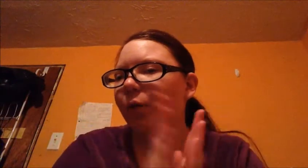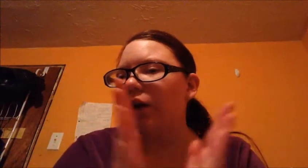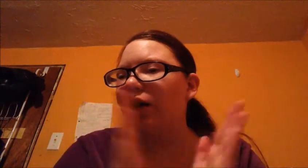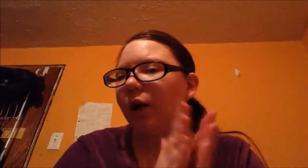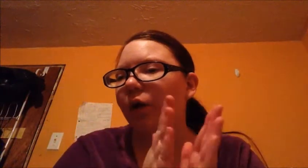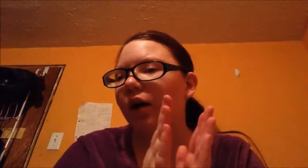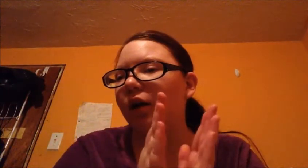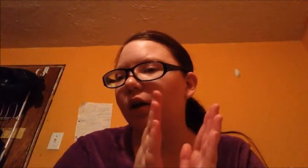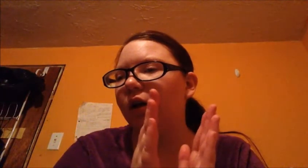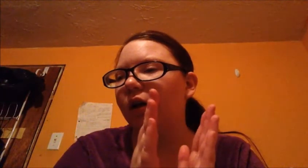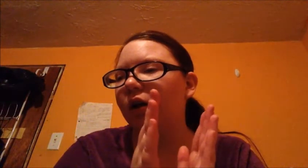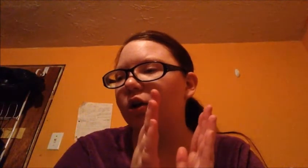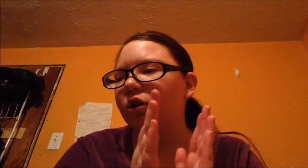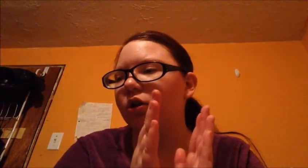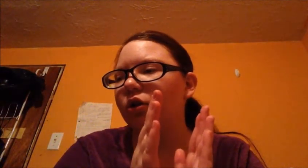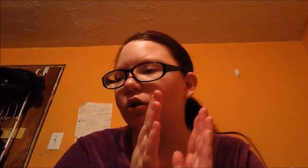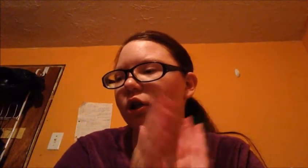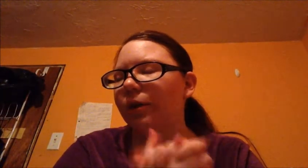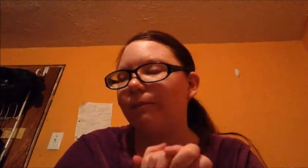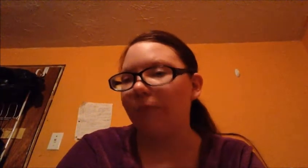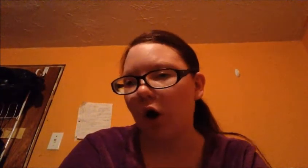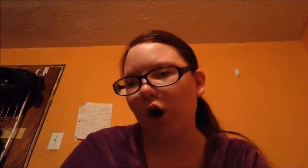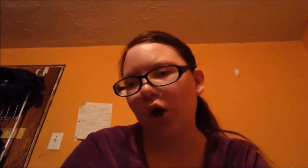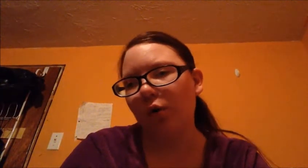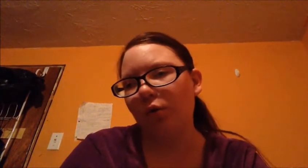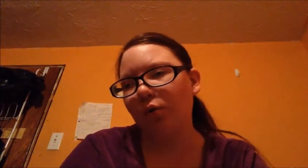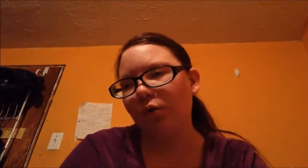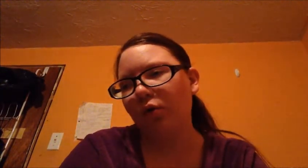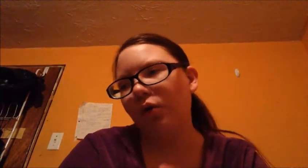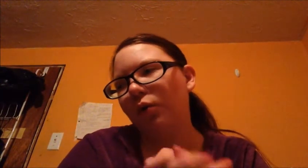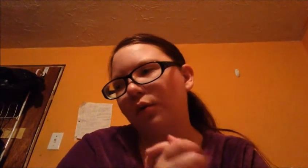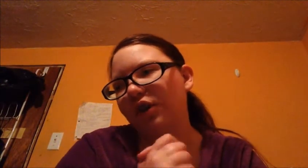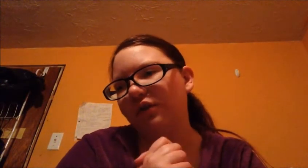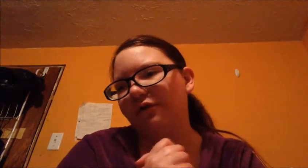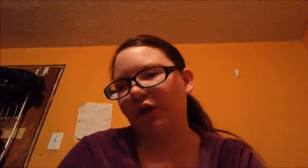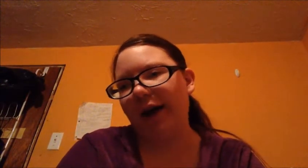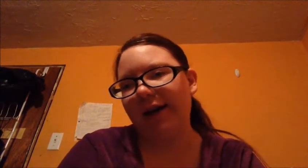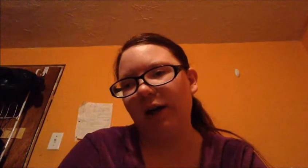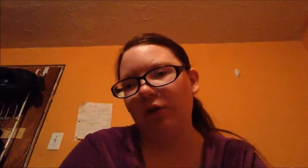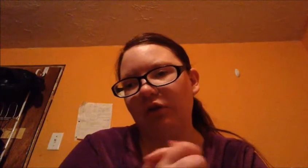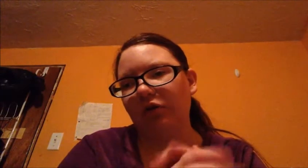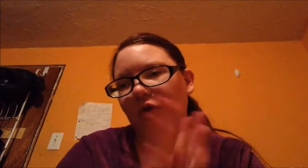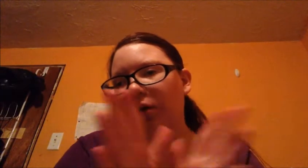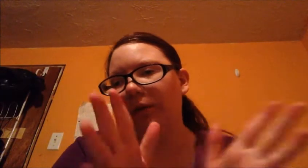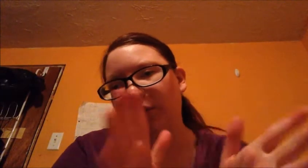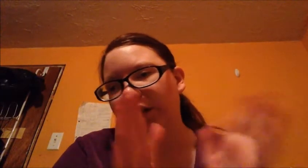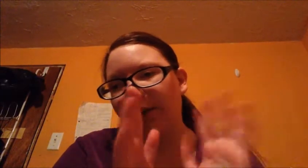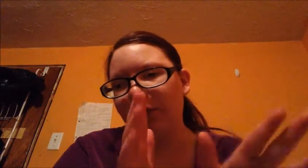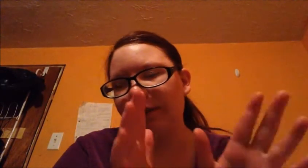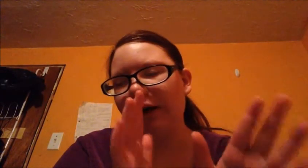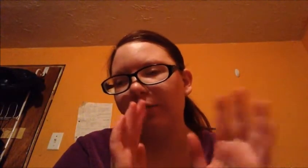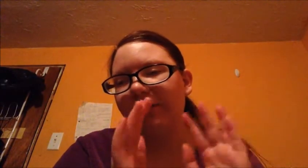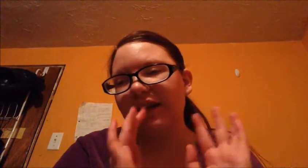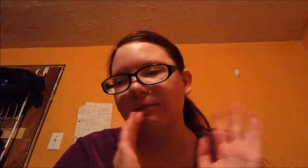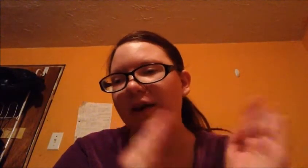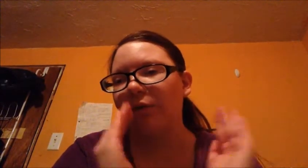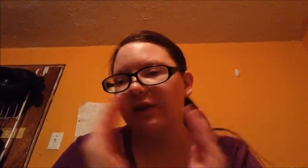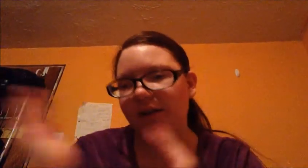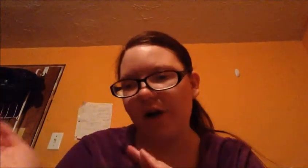you will get one tomorrow. Just Friday, which is normally when I put them out. It's Monday, Wednesday, and